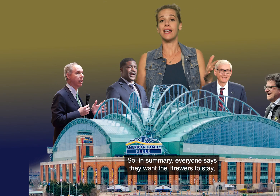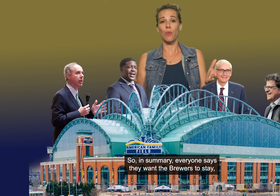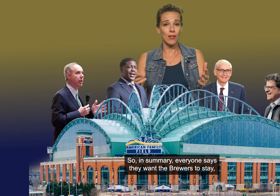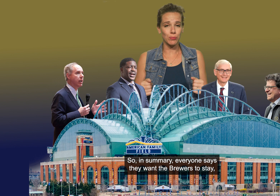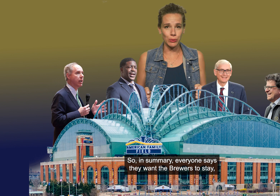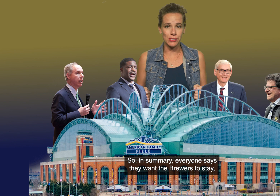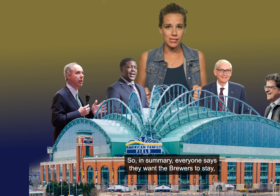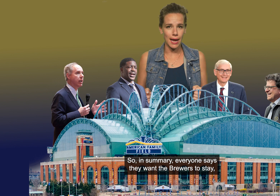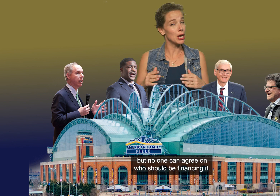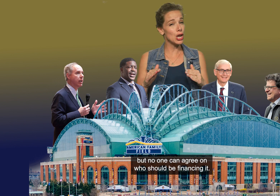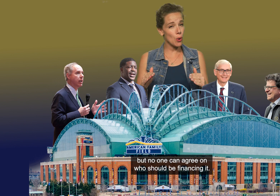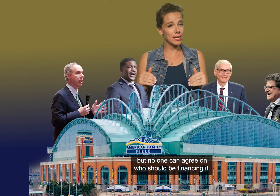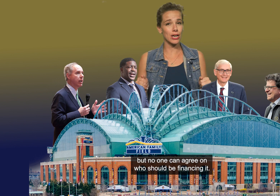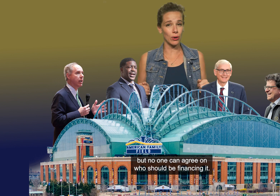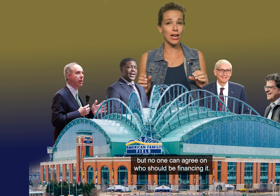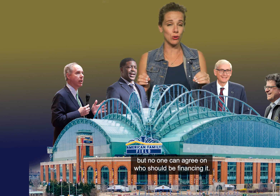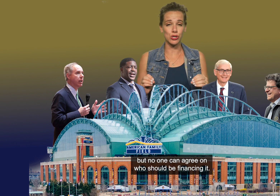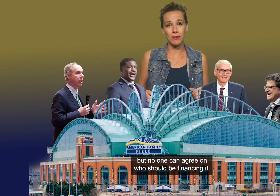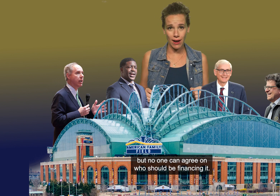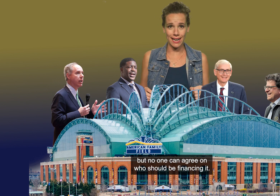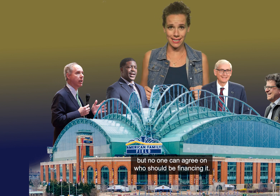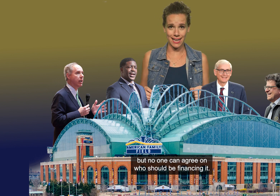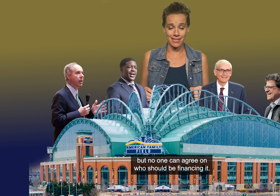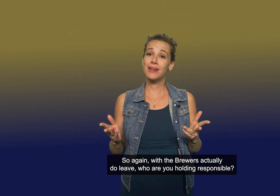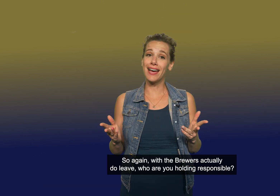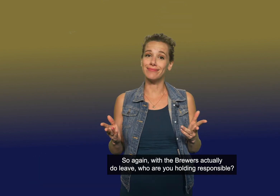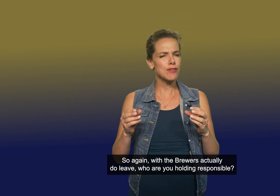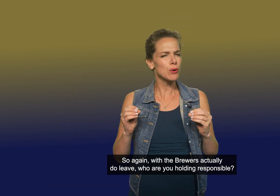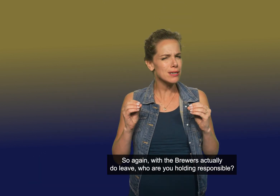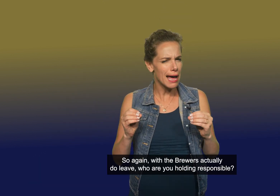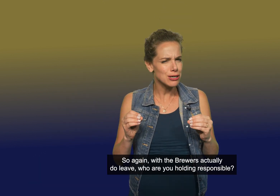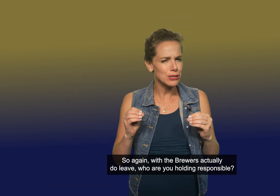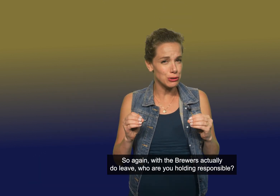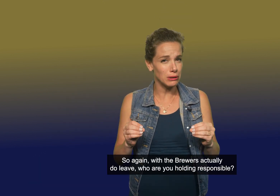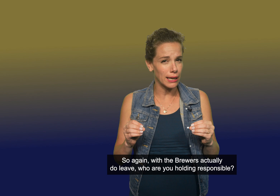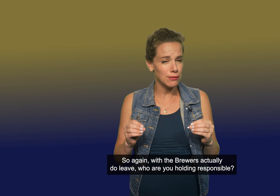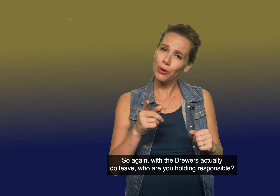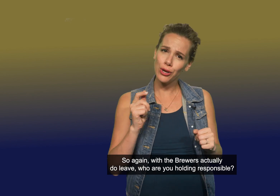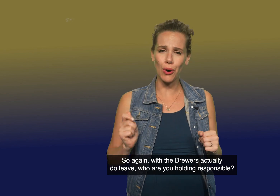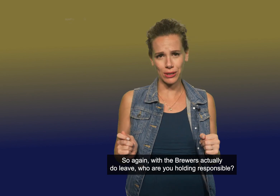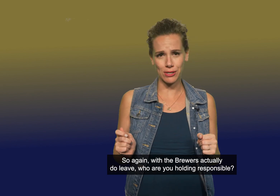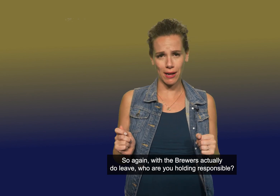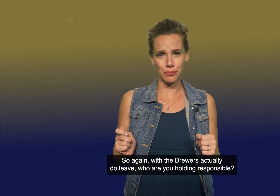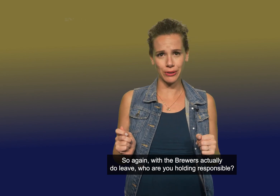says they want the Brewers to stay, but no one can agree on who should be financing it. So again, if the Brewers actually do leave, who are you holding responsible?